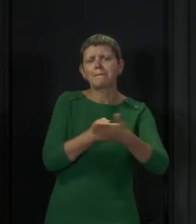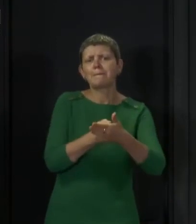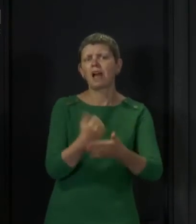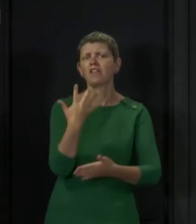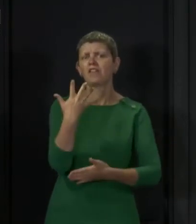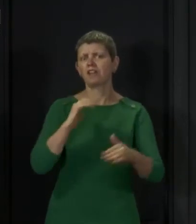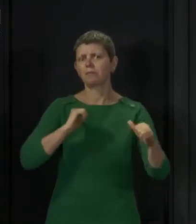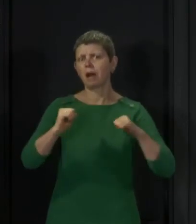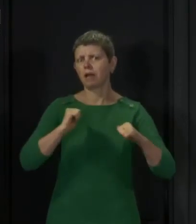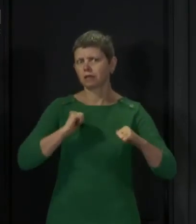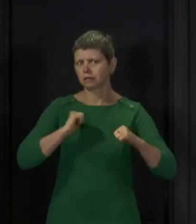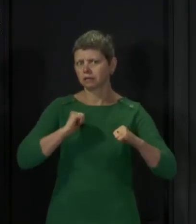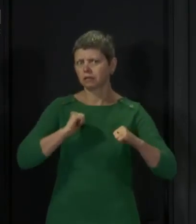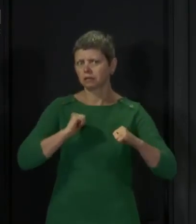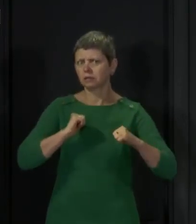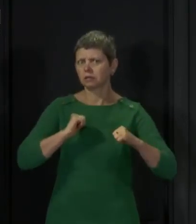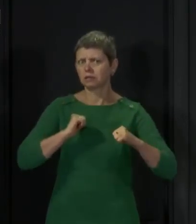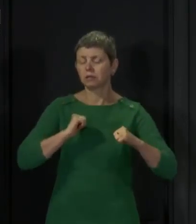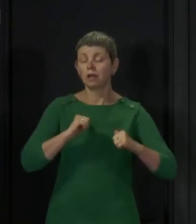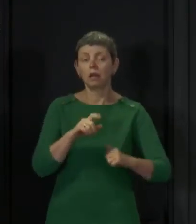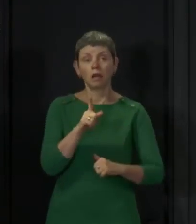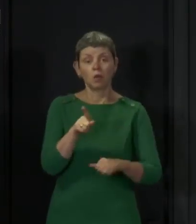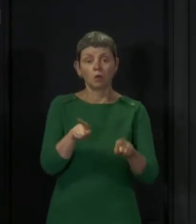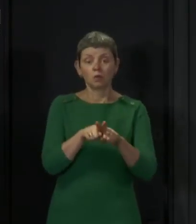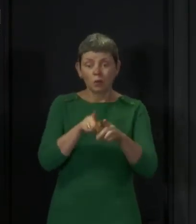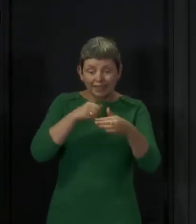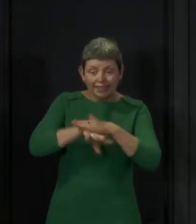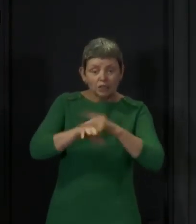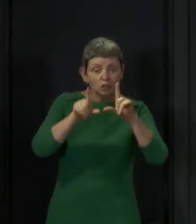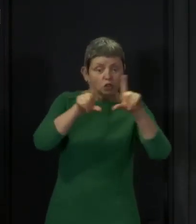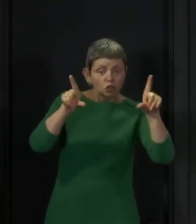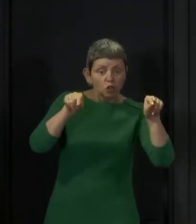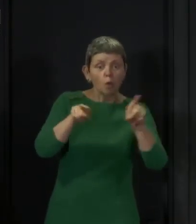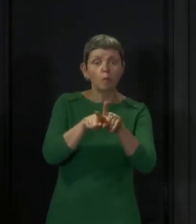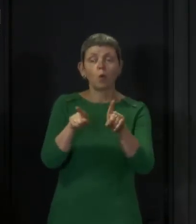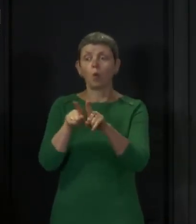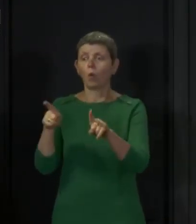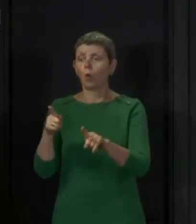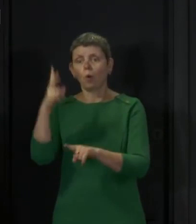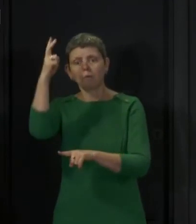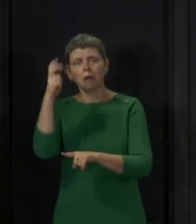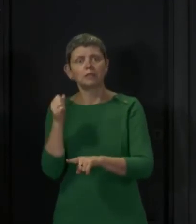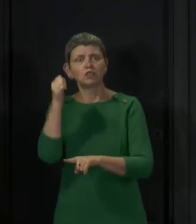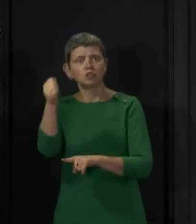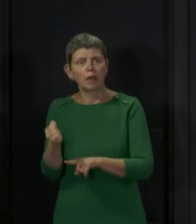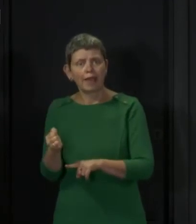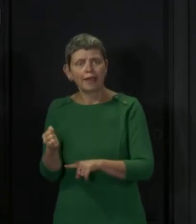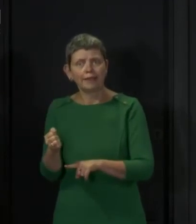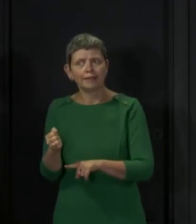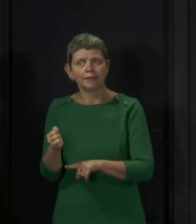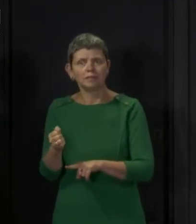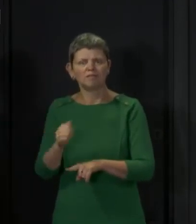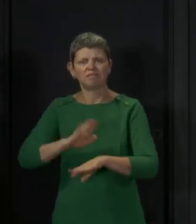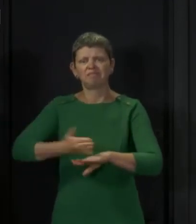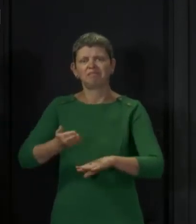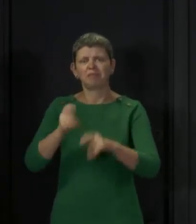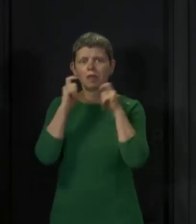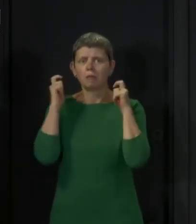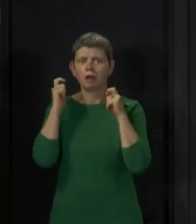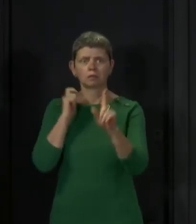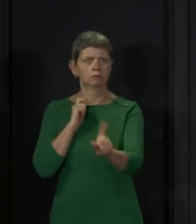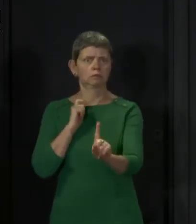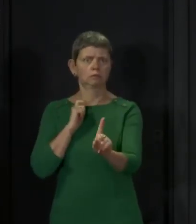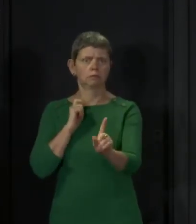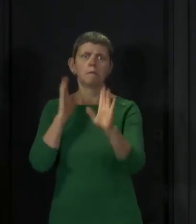uncovered if you are in an enclosed space like a shop and public transport. Wearing a face covering helps you protect others and having